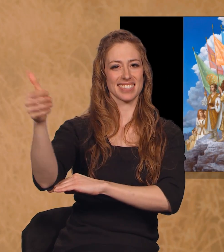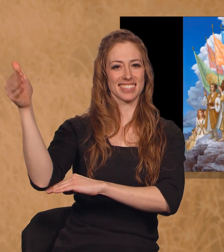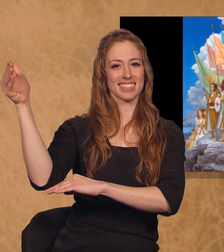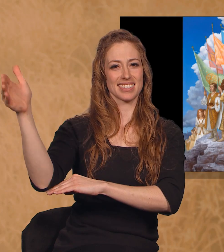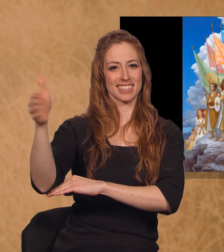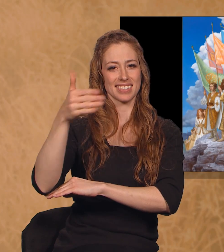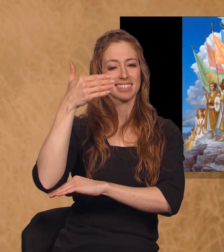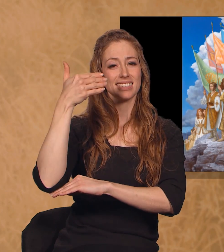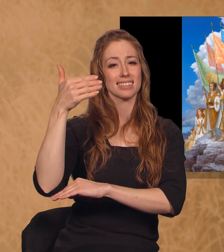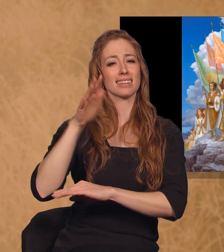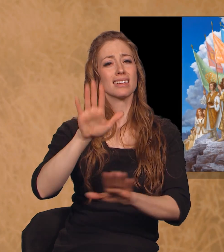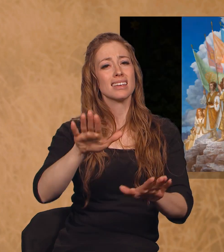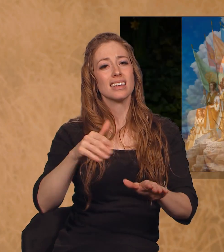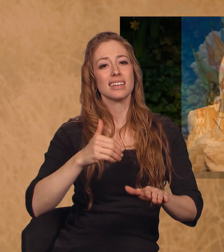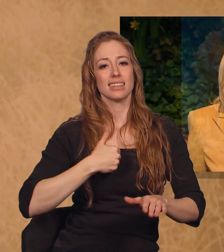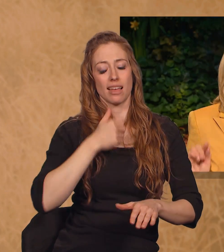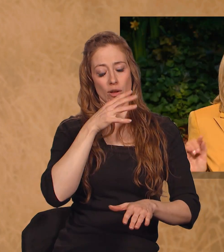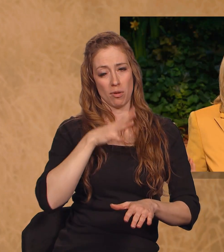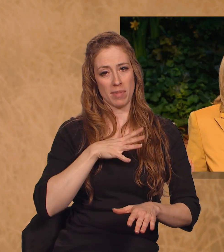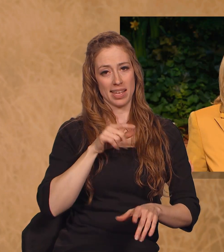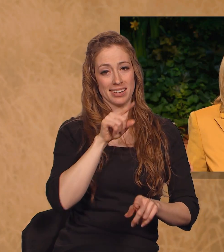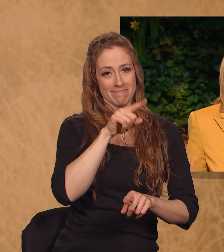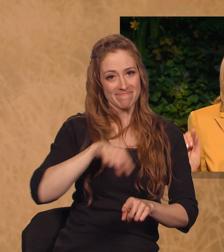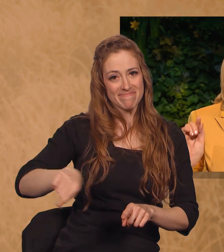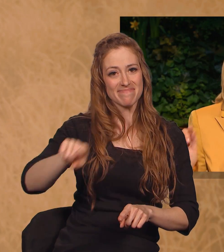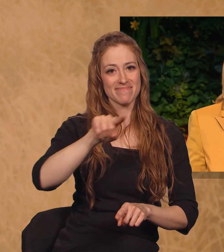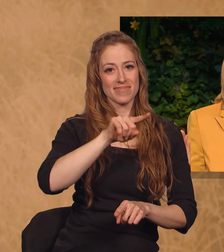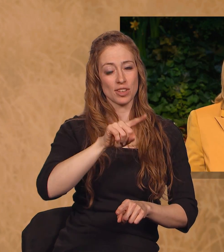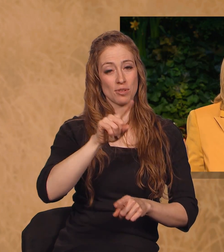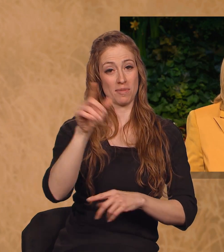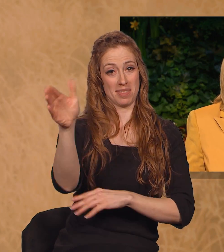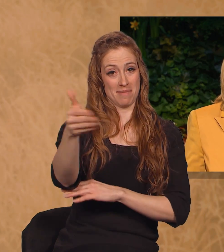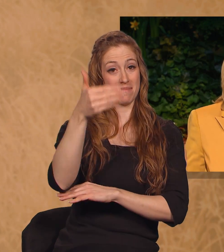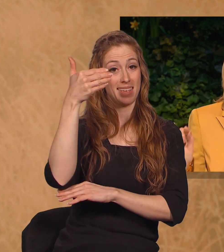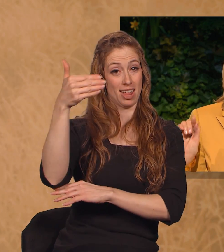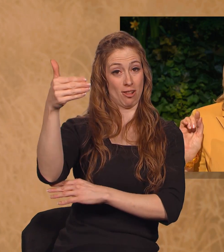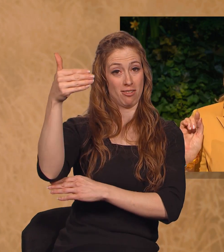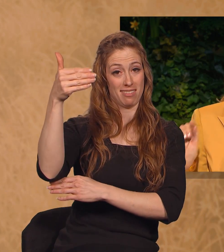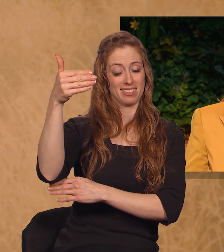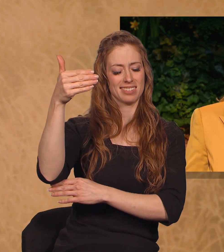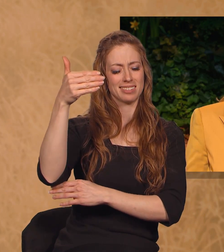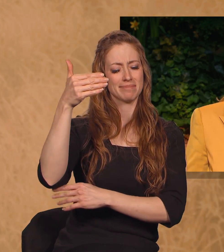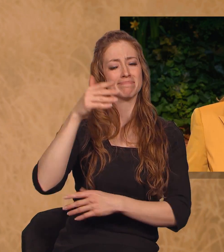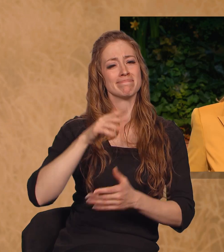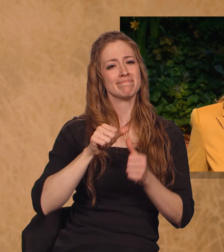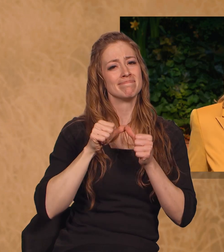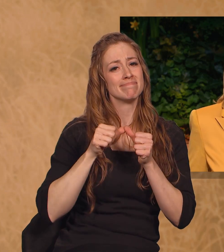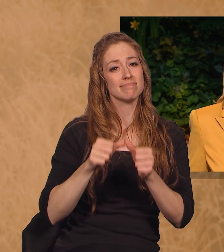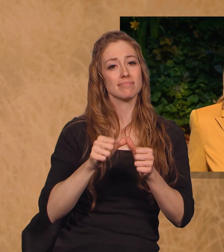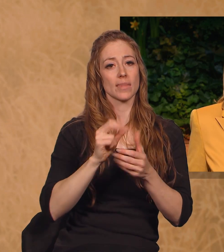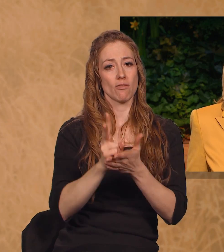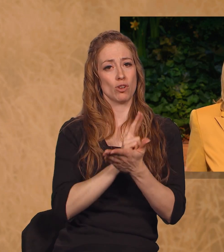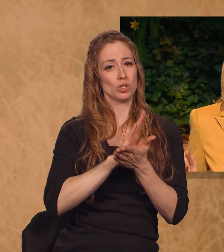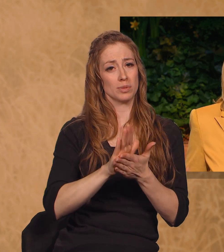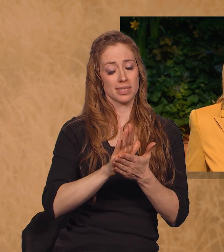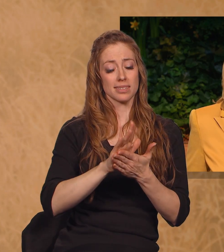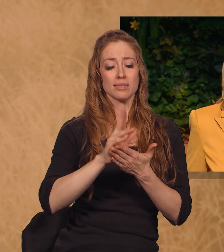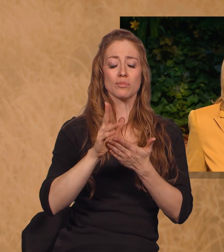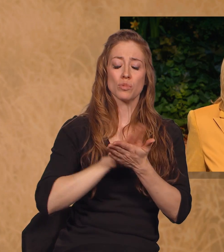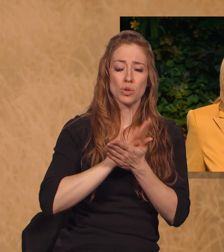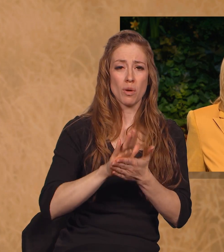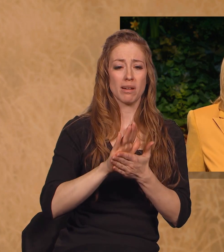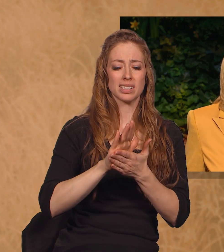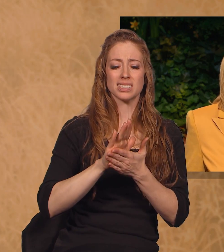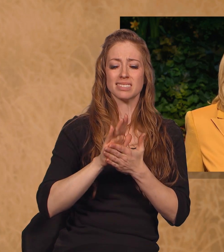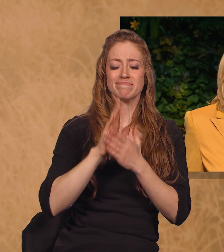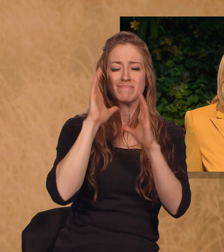the world Young women, you are the banner Be virtuous and pure Seek